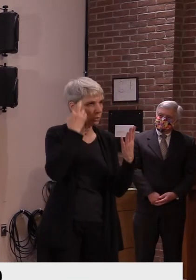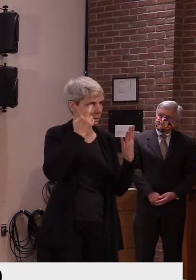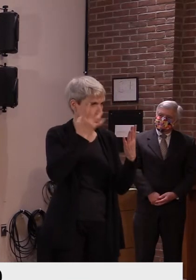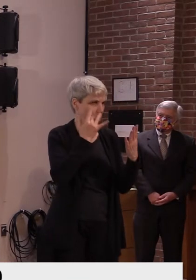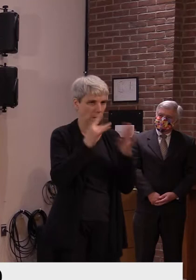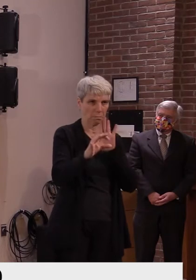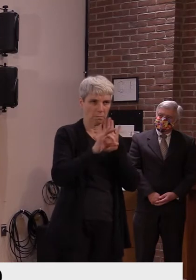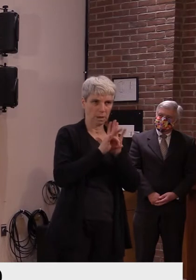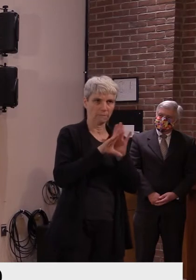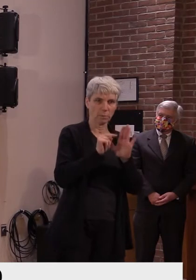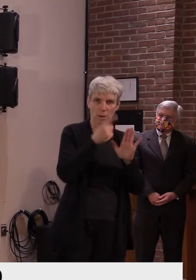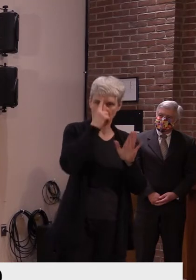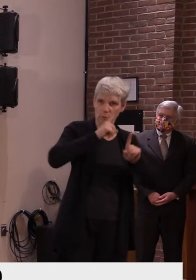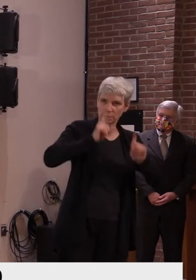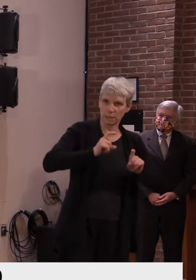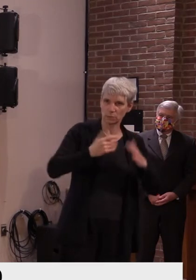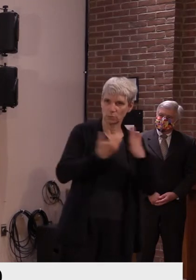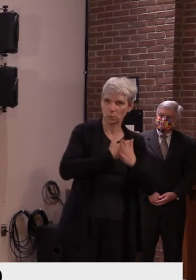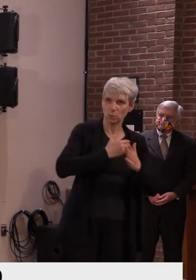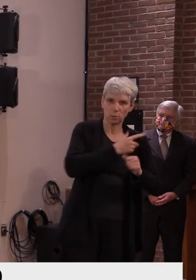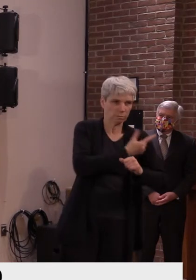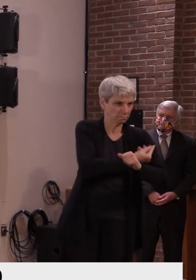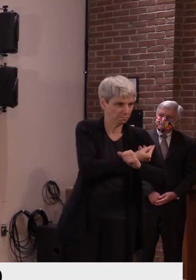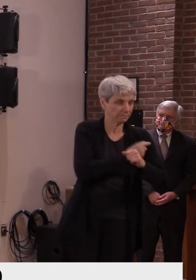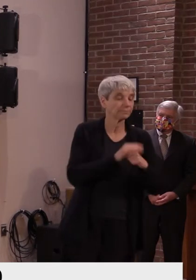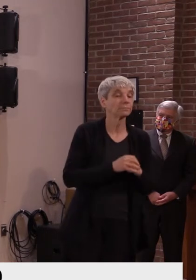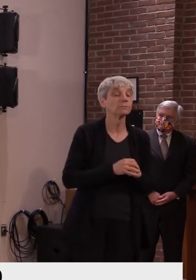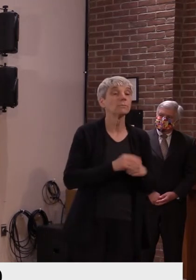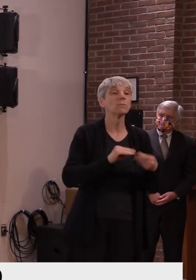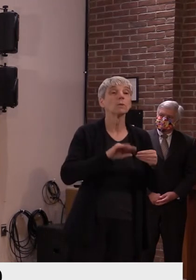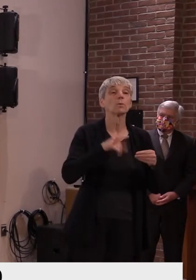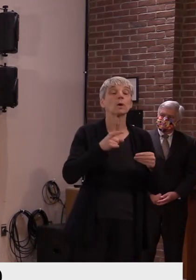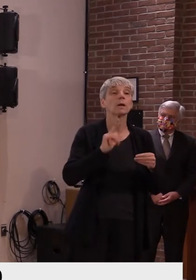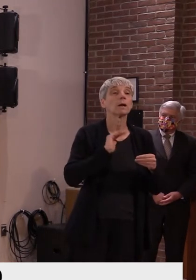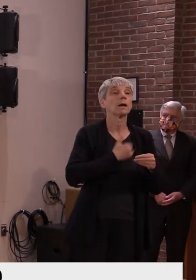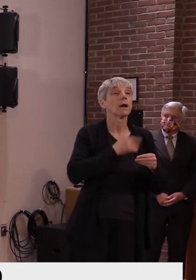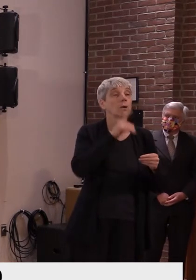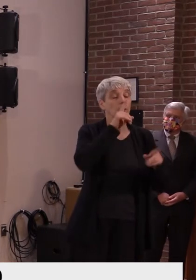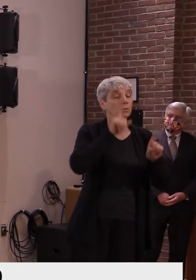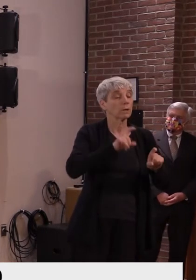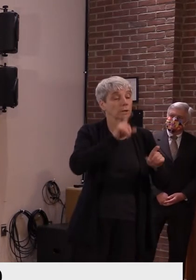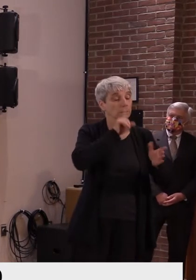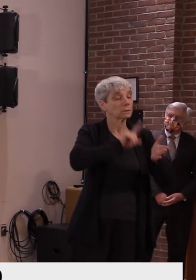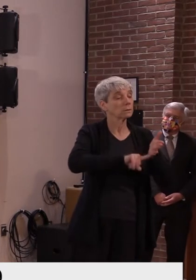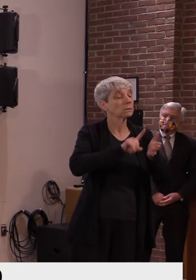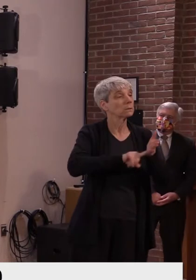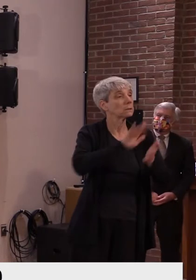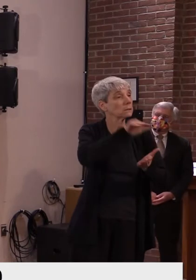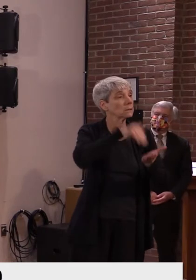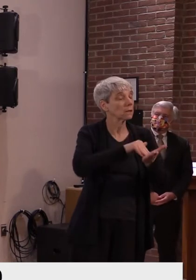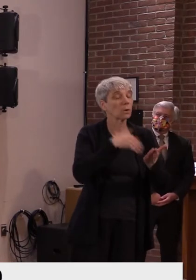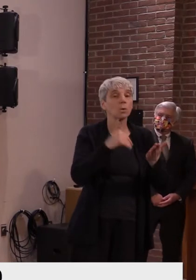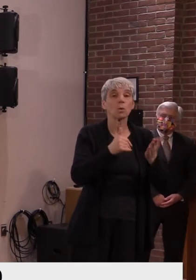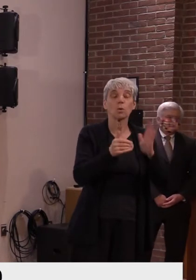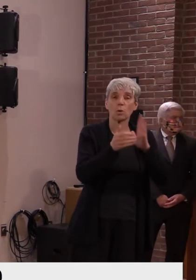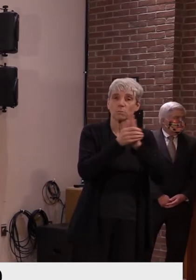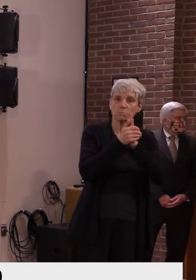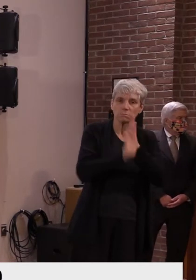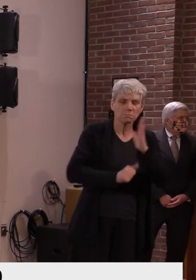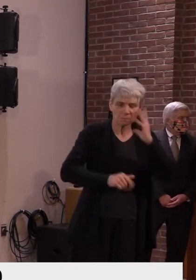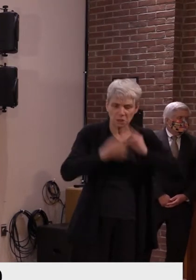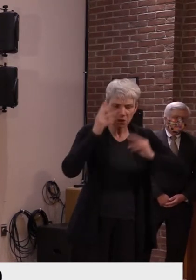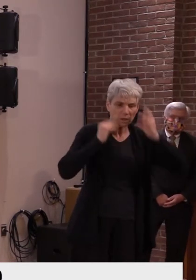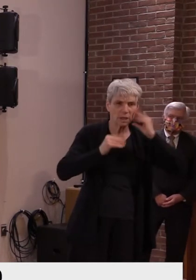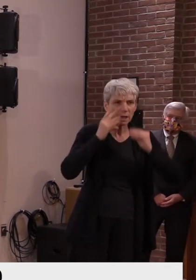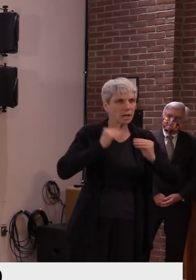is that the research group here, the Vaccine Testing Center, has the experience to run a trial of this complexity and